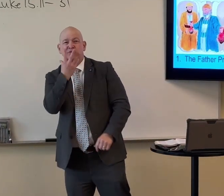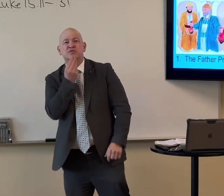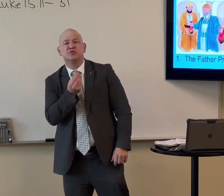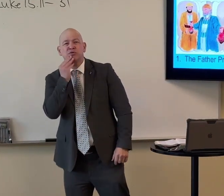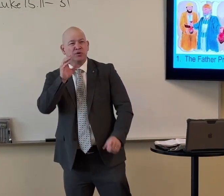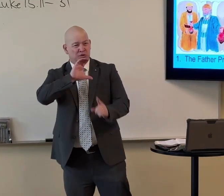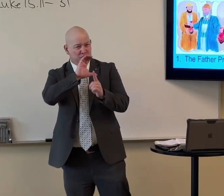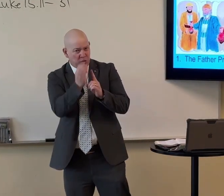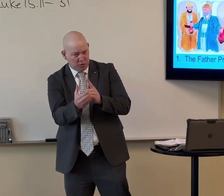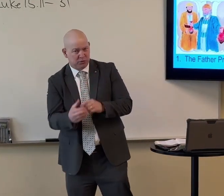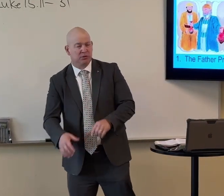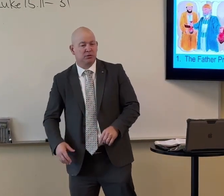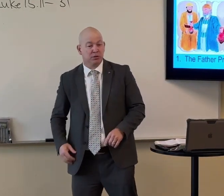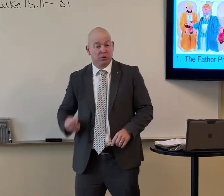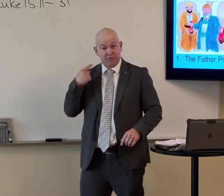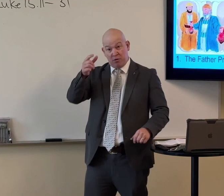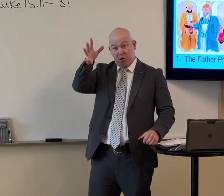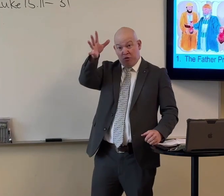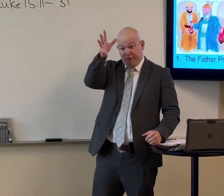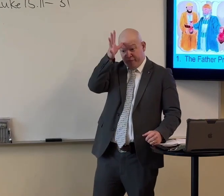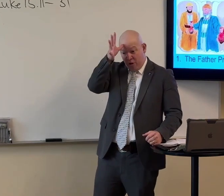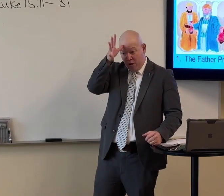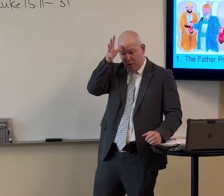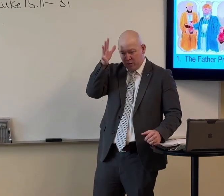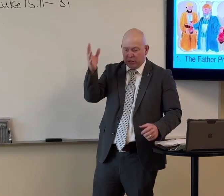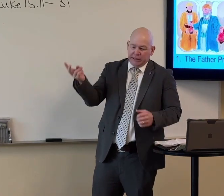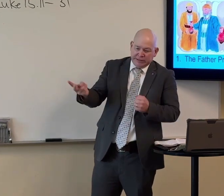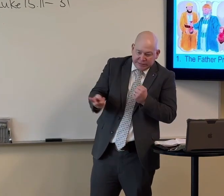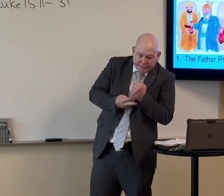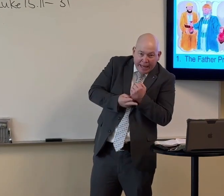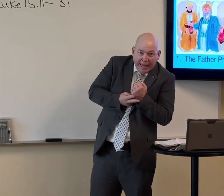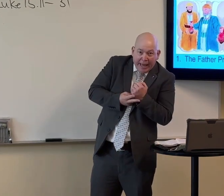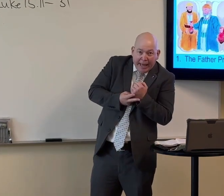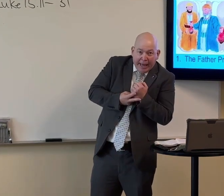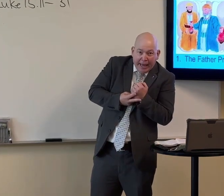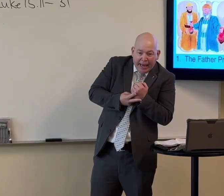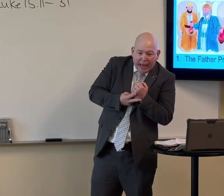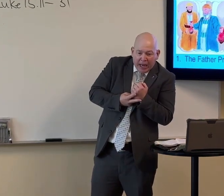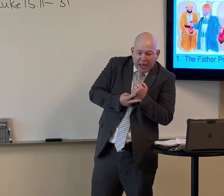This is a normal in culture that a father would save